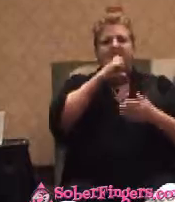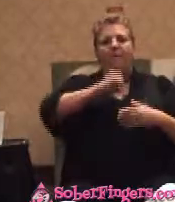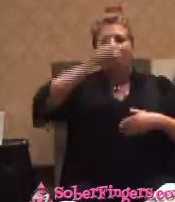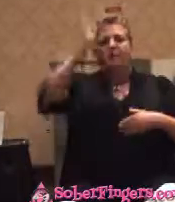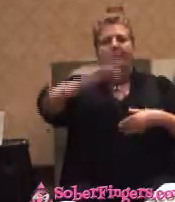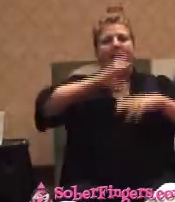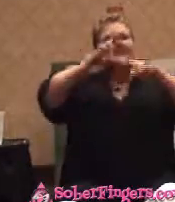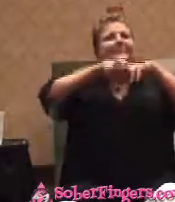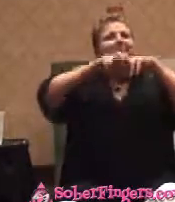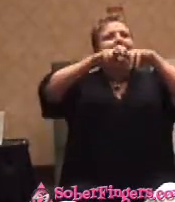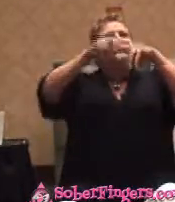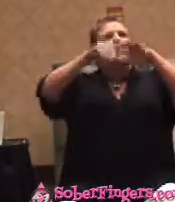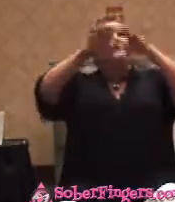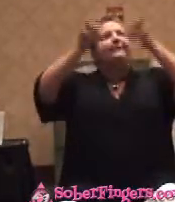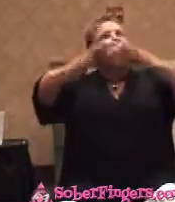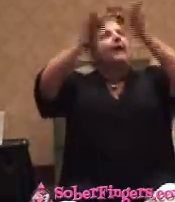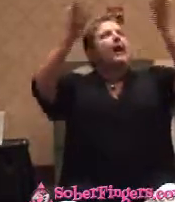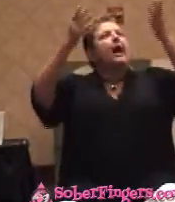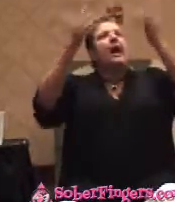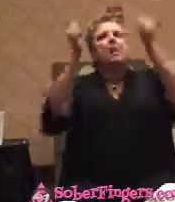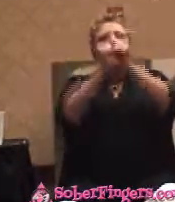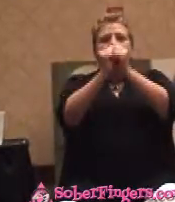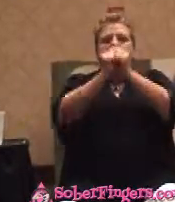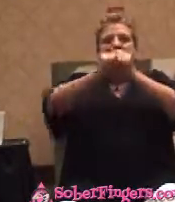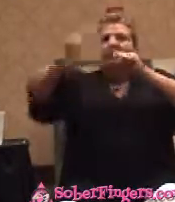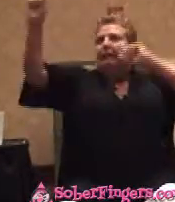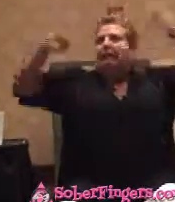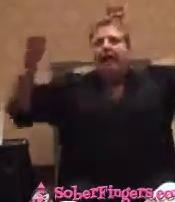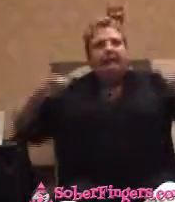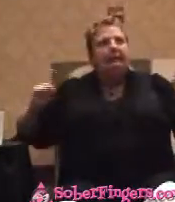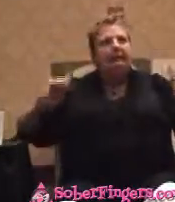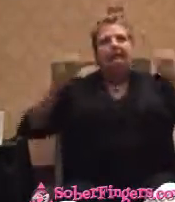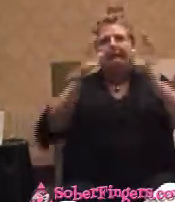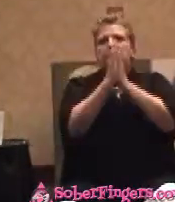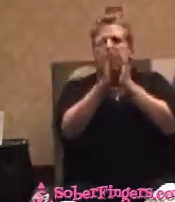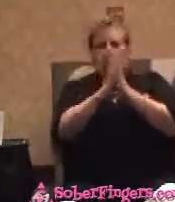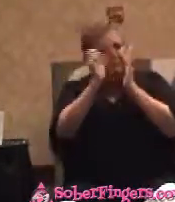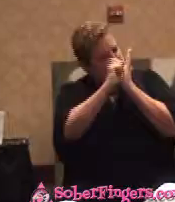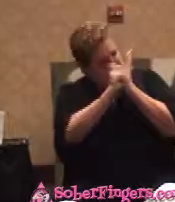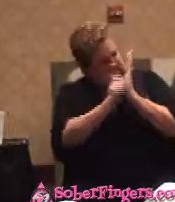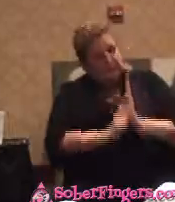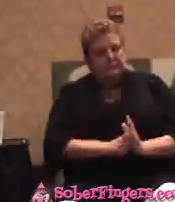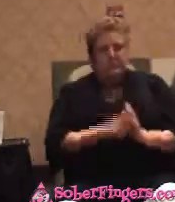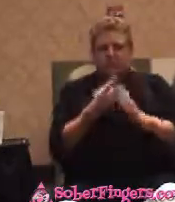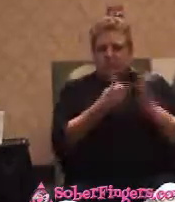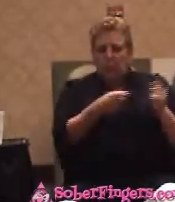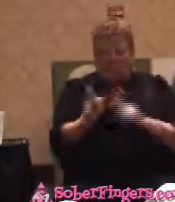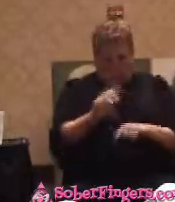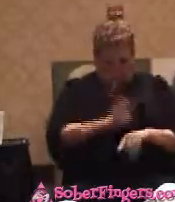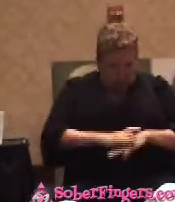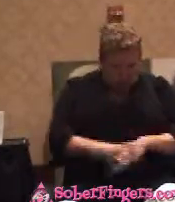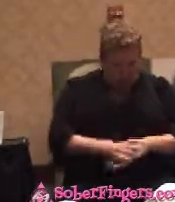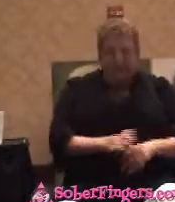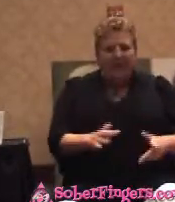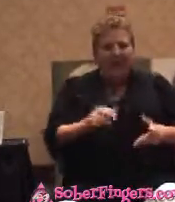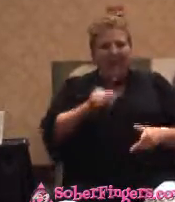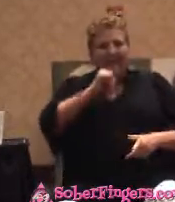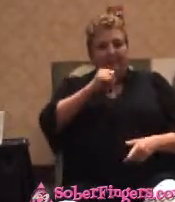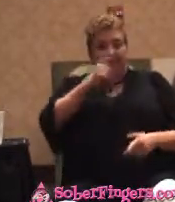With a lightning bolt in one hand and a book in the other where he kept stroller. I just didn't believe that. And maybe it's true. I don't know whether it is or not. But I